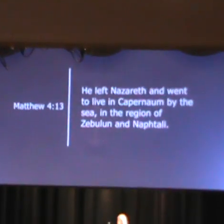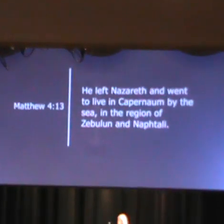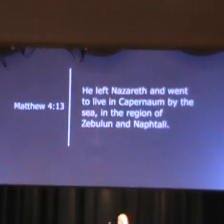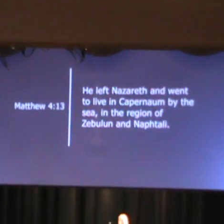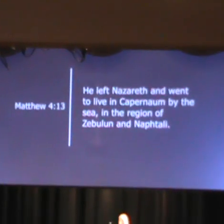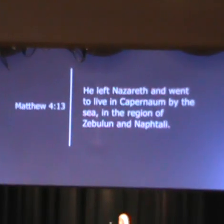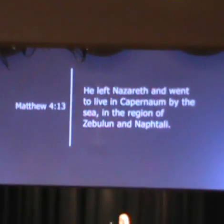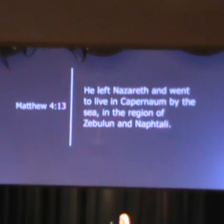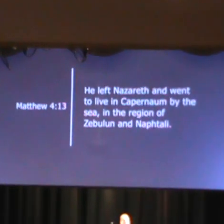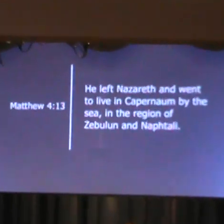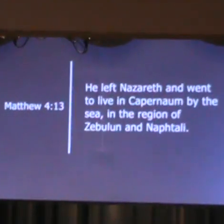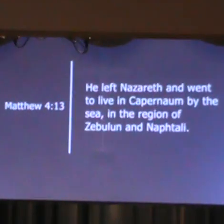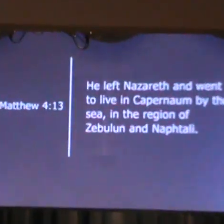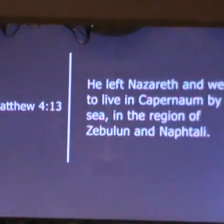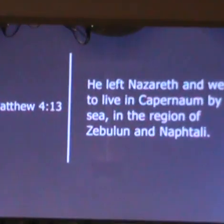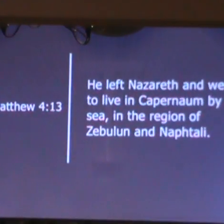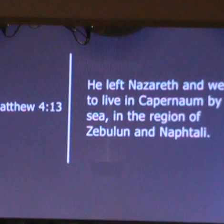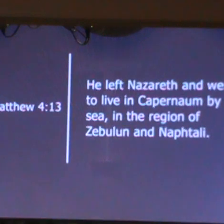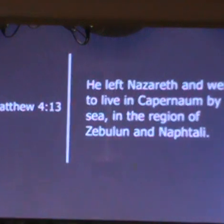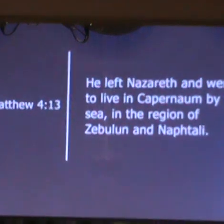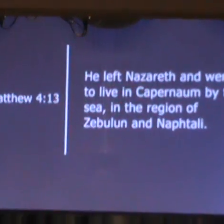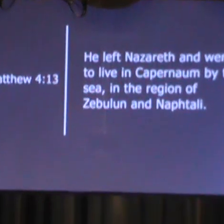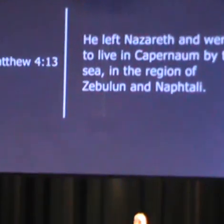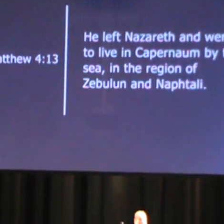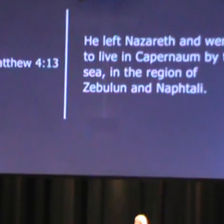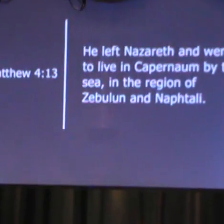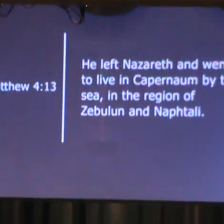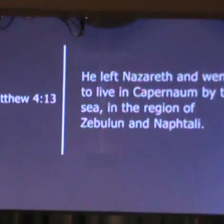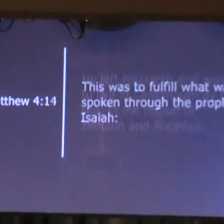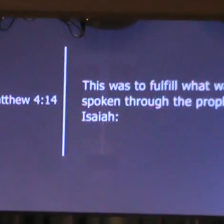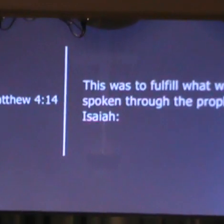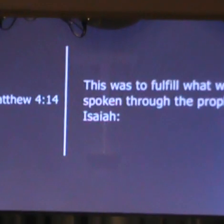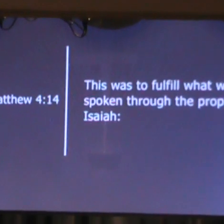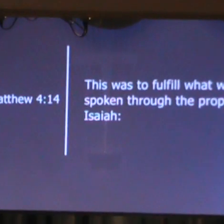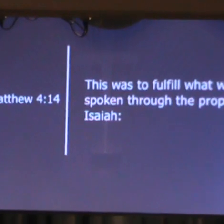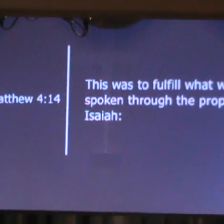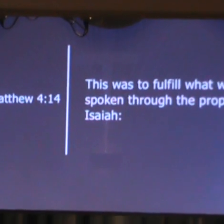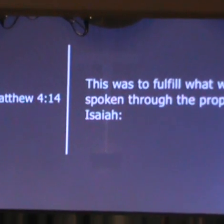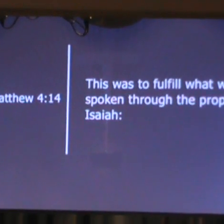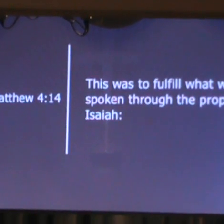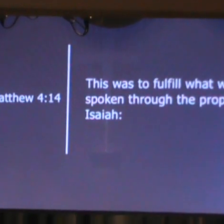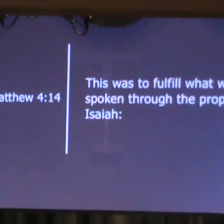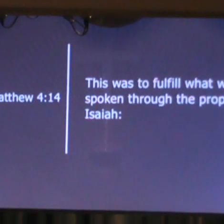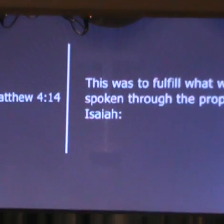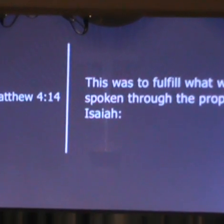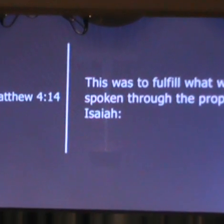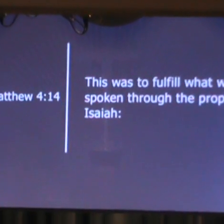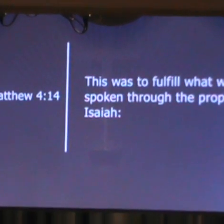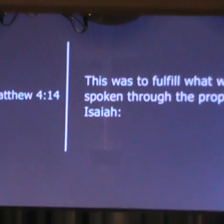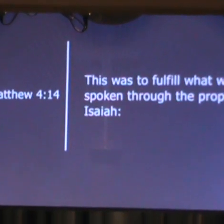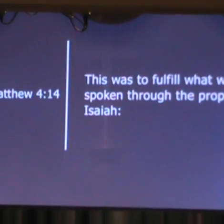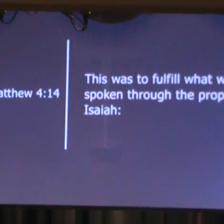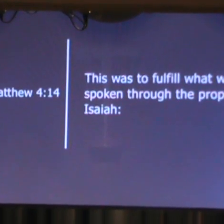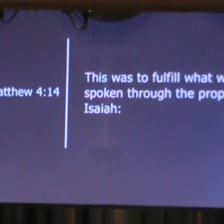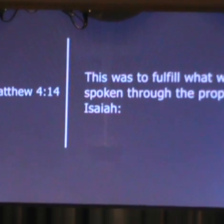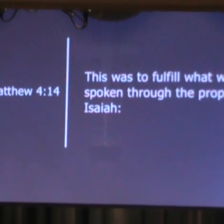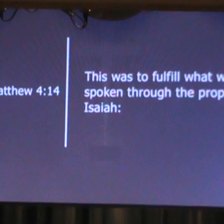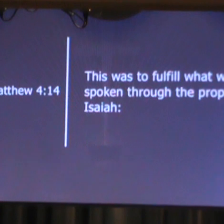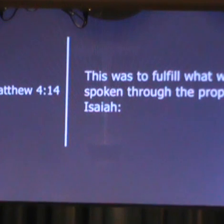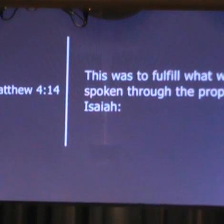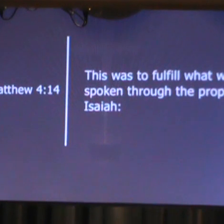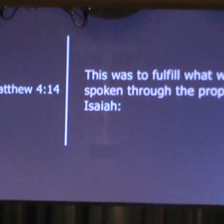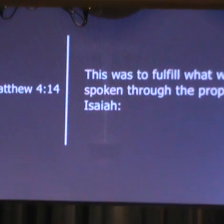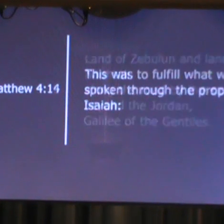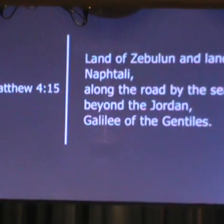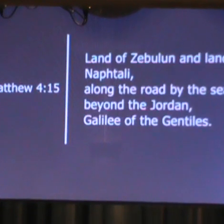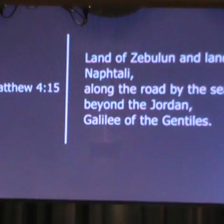to live in Capernaum, by the sea, in the region of Zebulon and Naphilia, and some other words I can't pronounce. This was to fulfill what was spoken